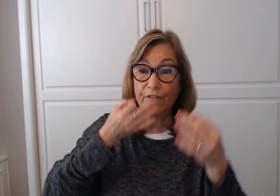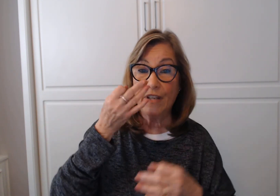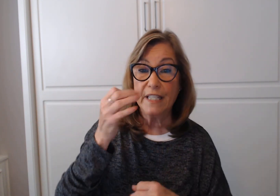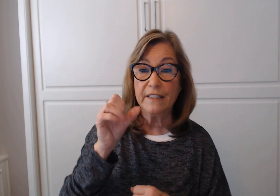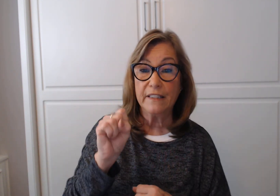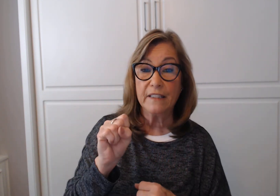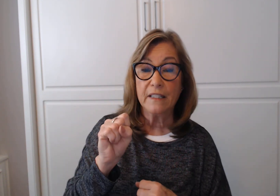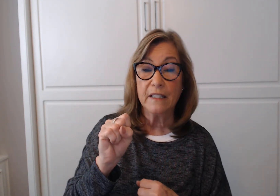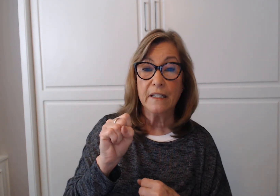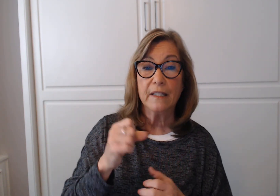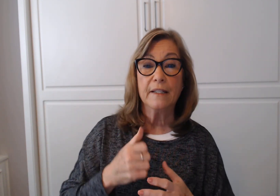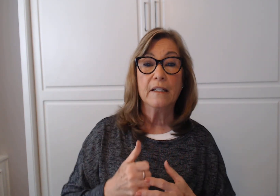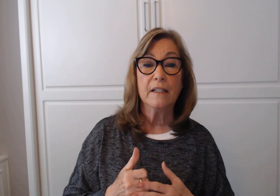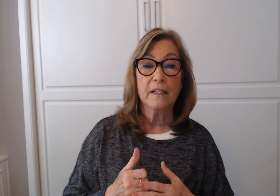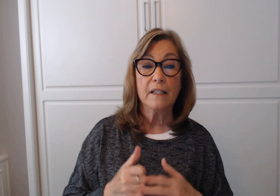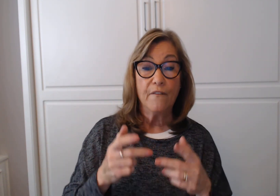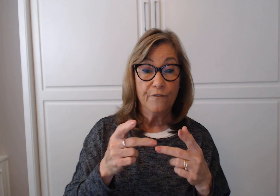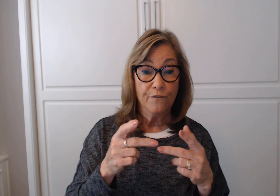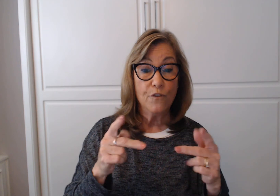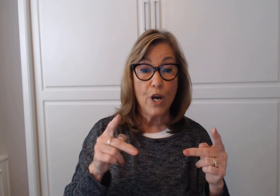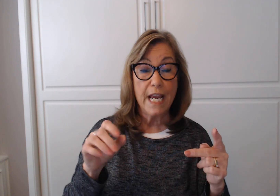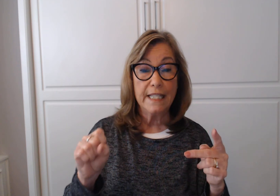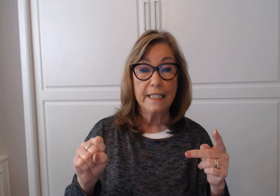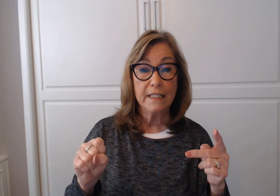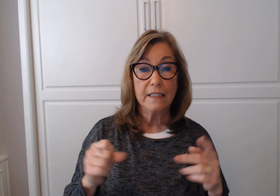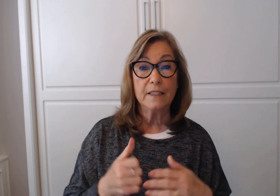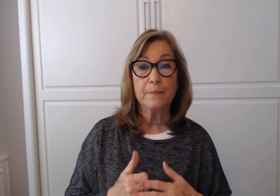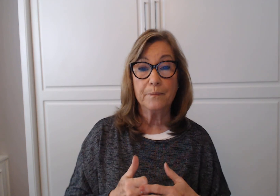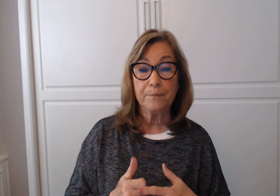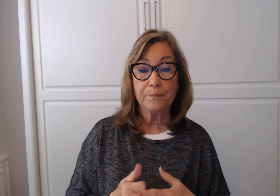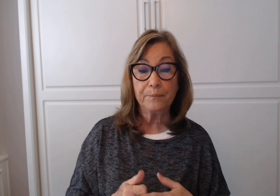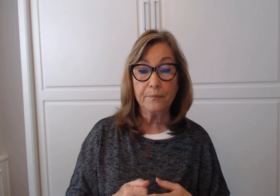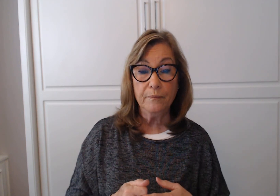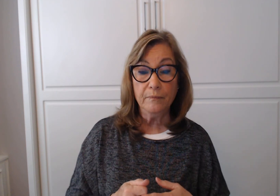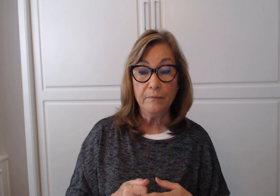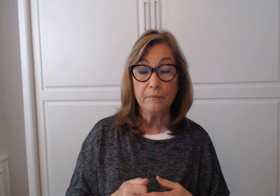Feast. Phrases. Offer help.